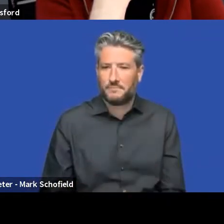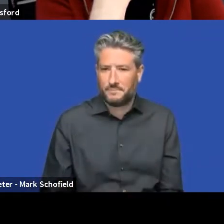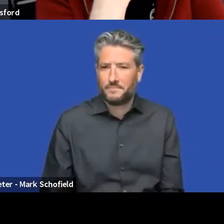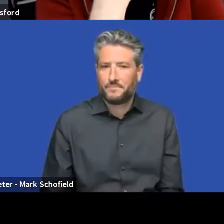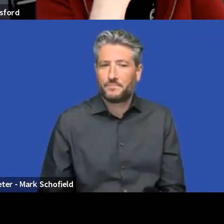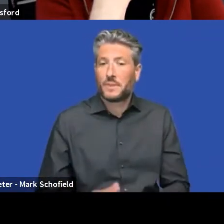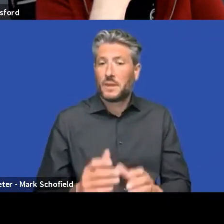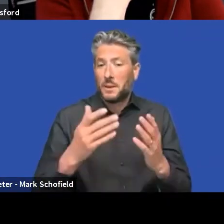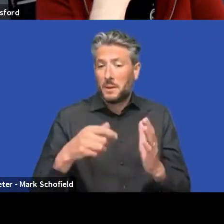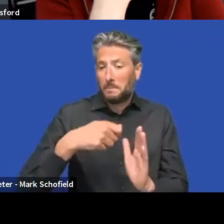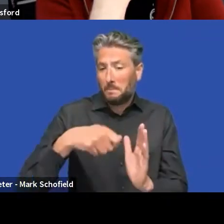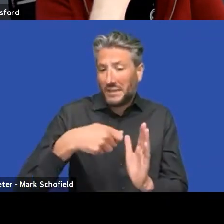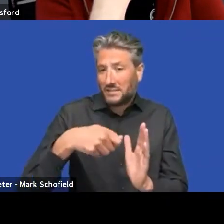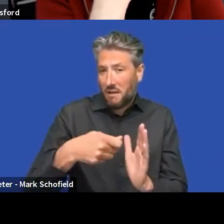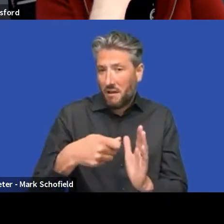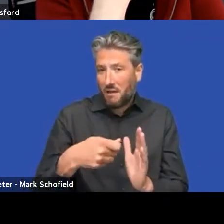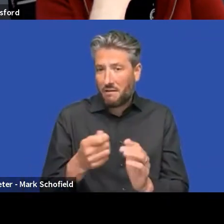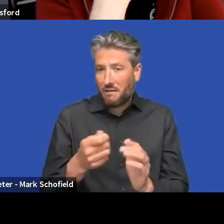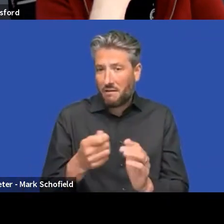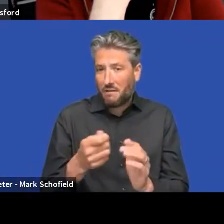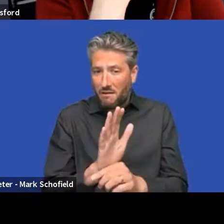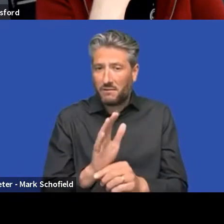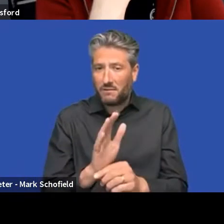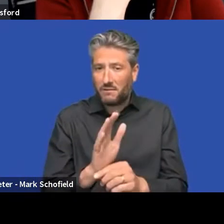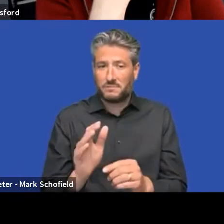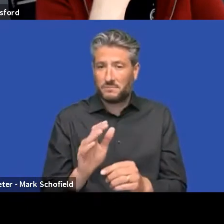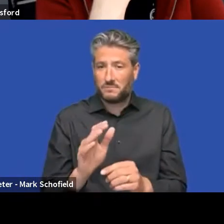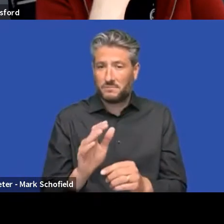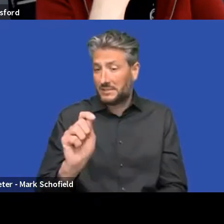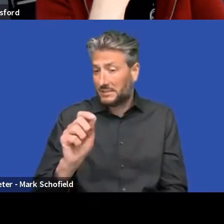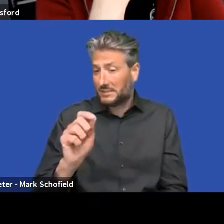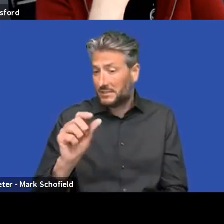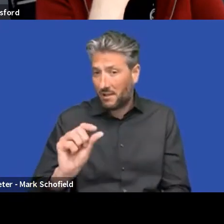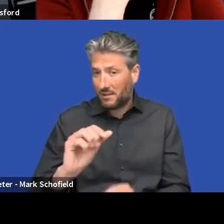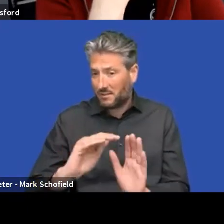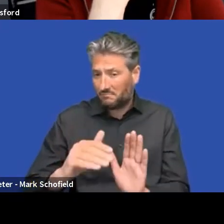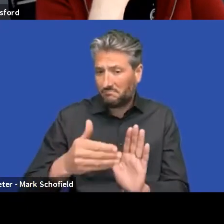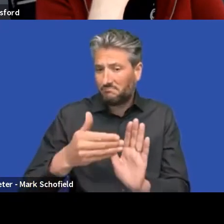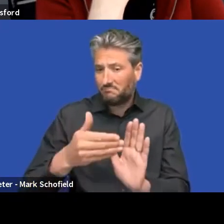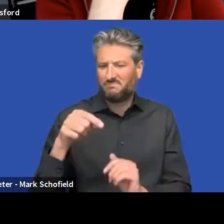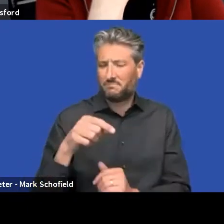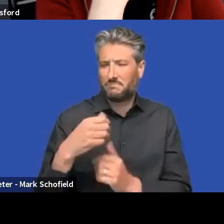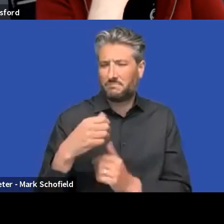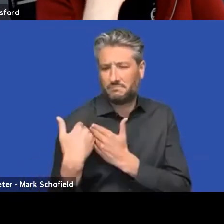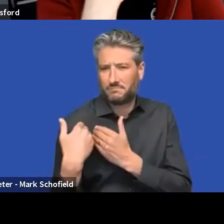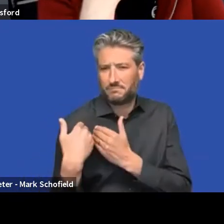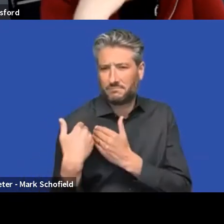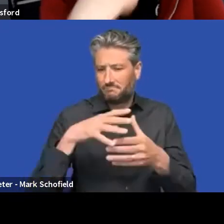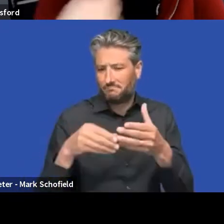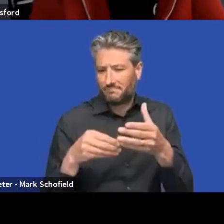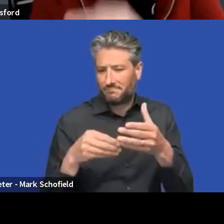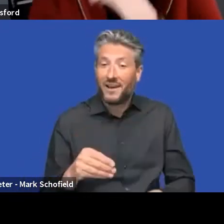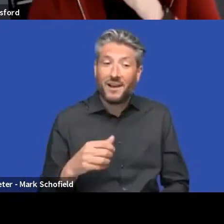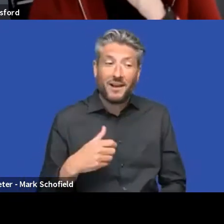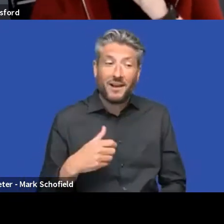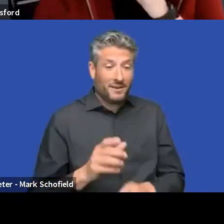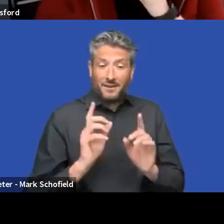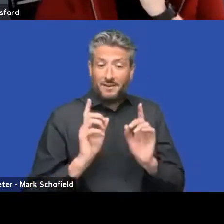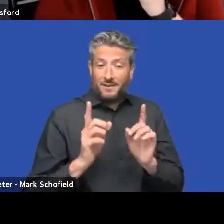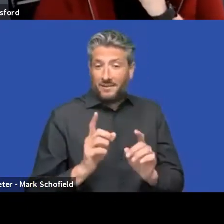that context. Yeah, I guess that's what I wanted to say. But yeah, in general, the